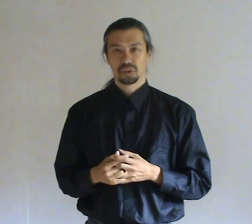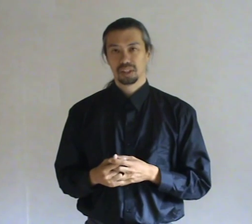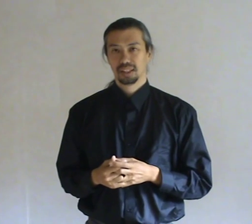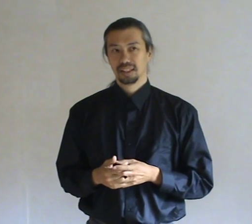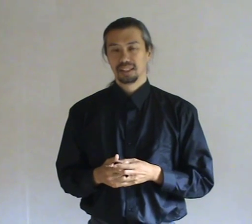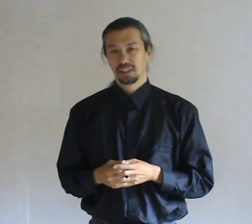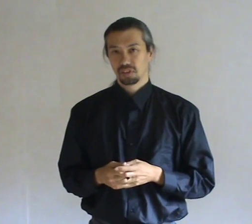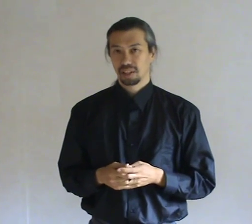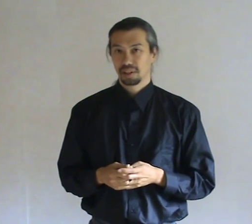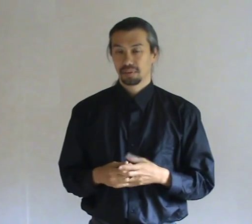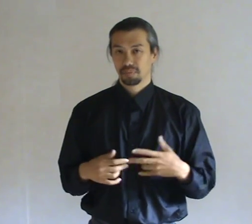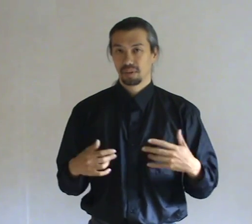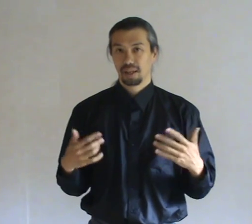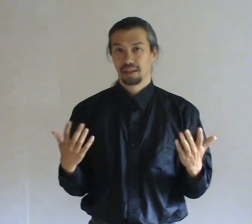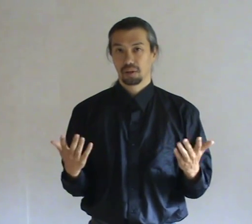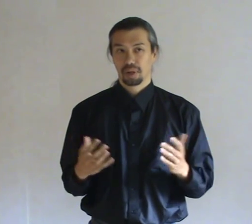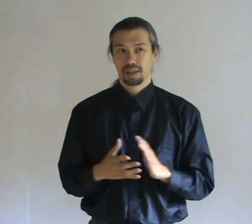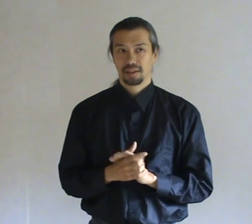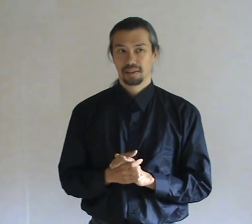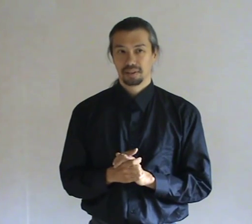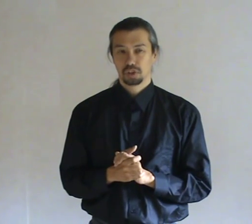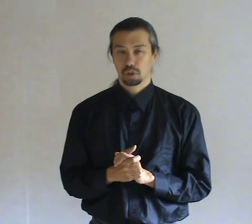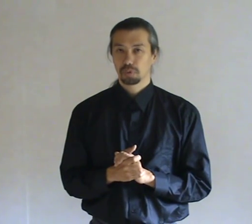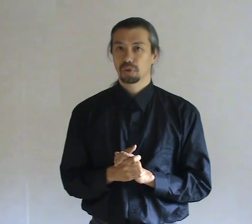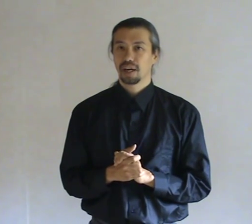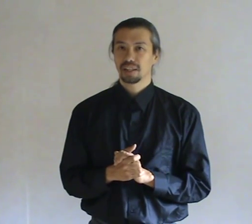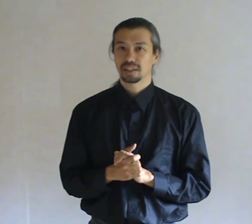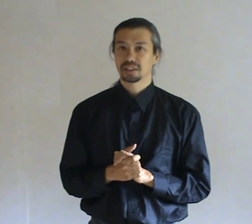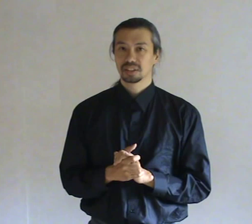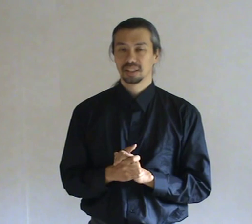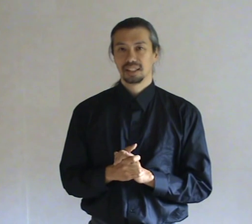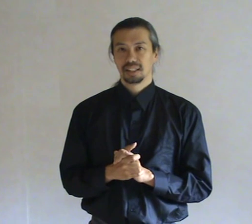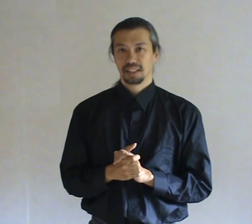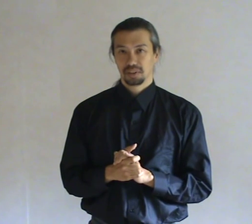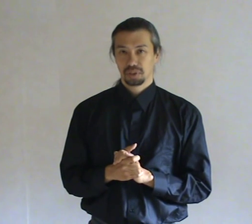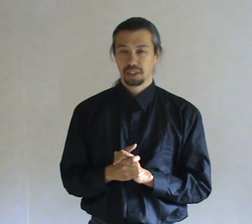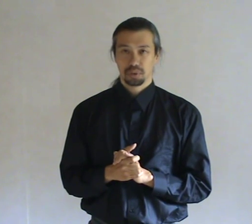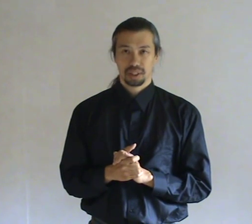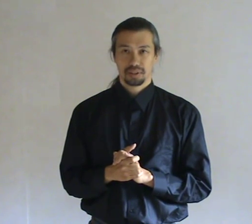it is their job to guide us in how to deal with it.